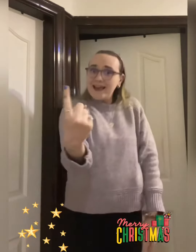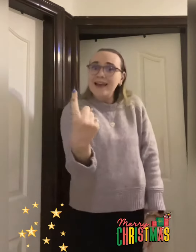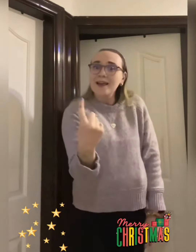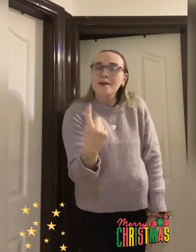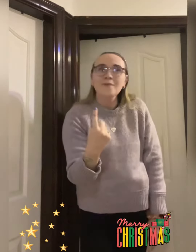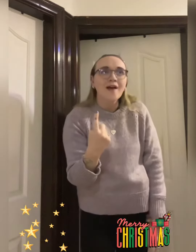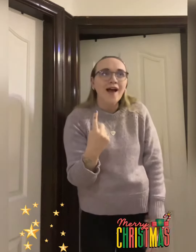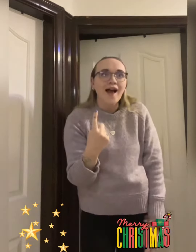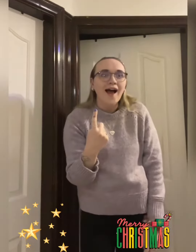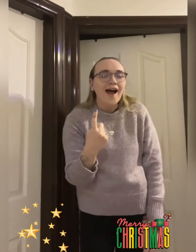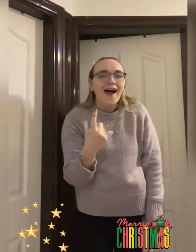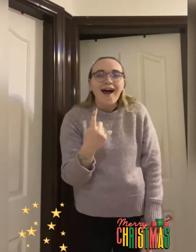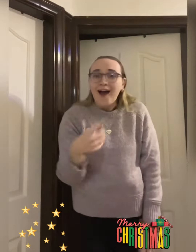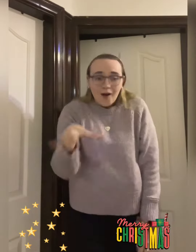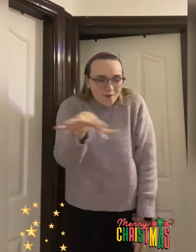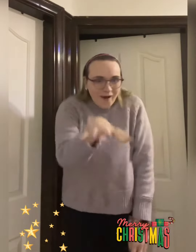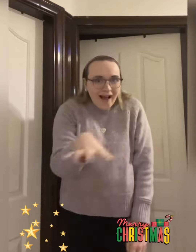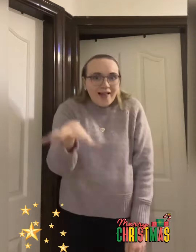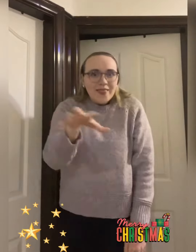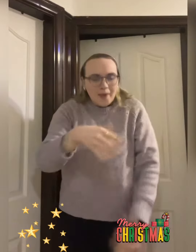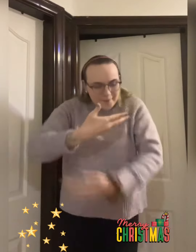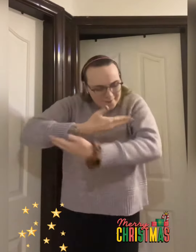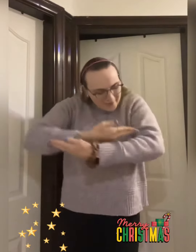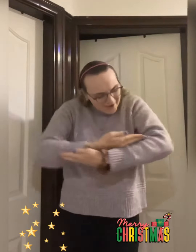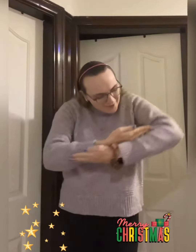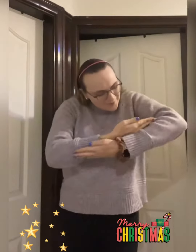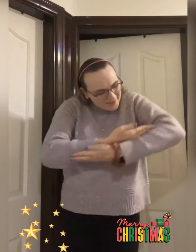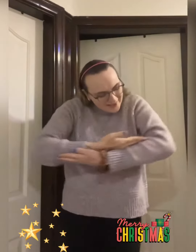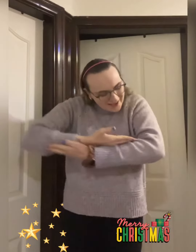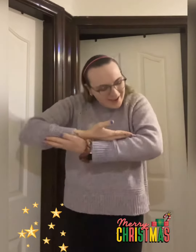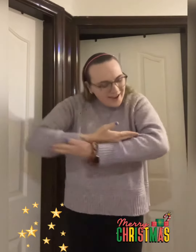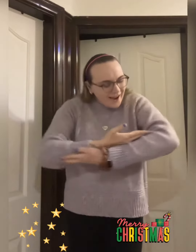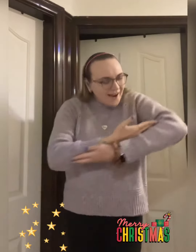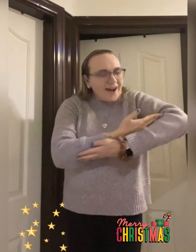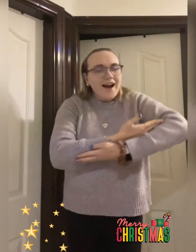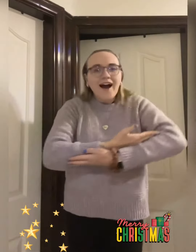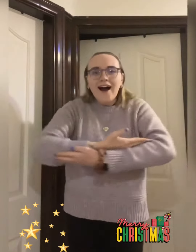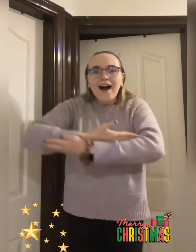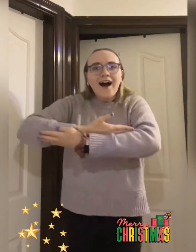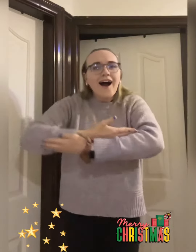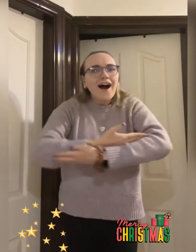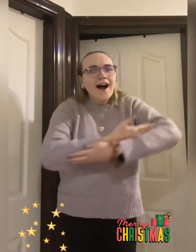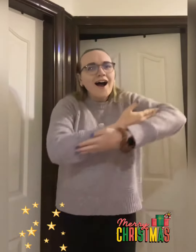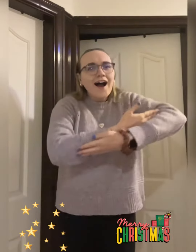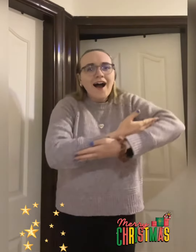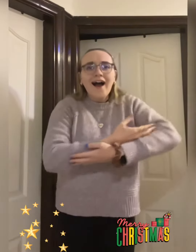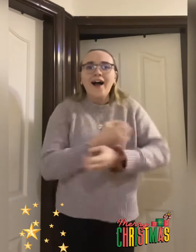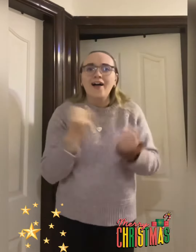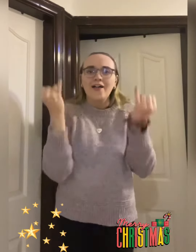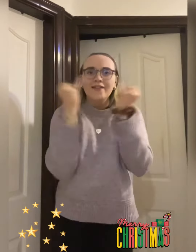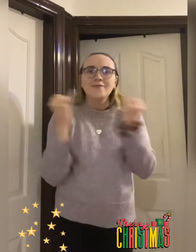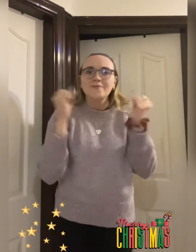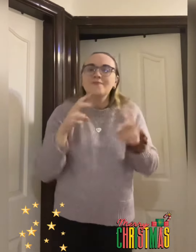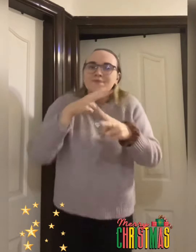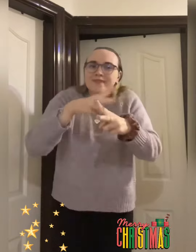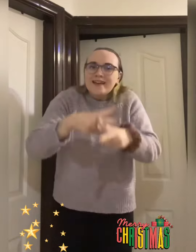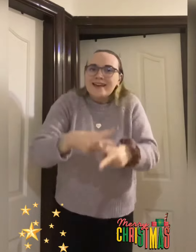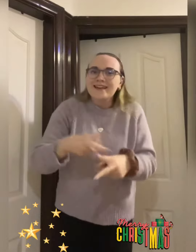where the baby lay, and they were kneeling,